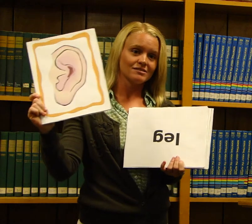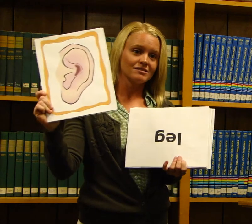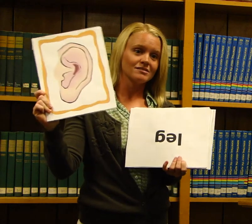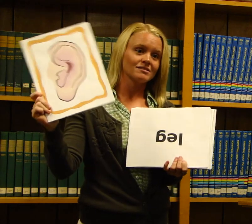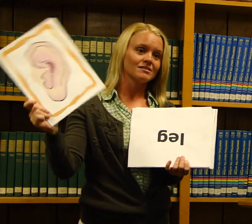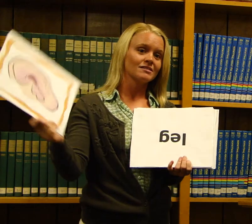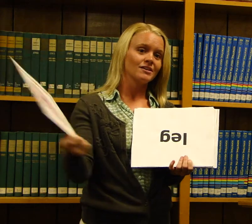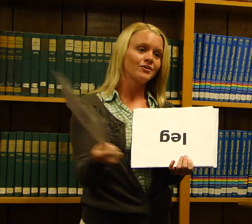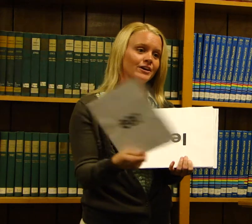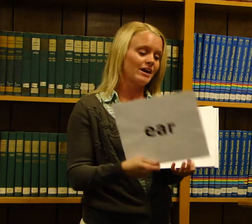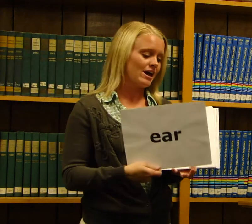Ear.